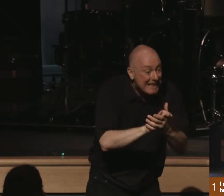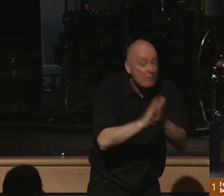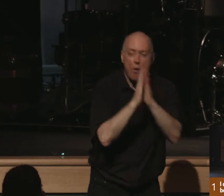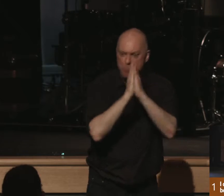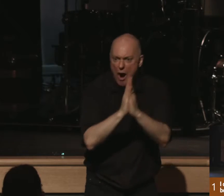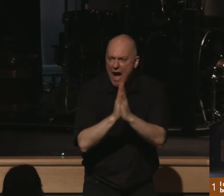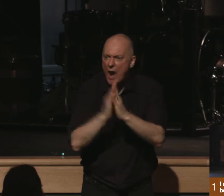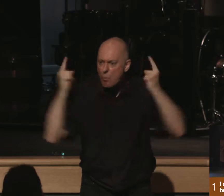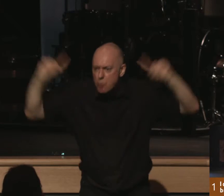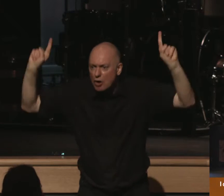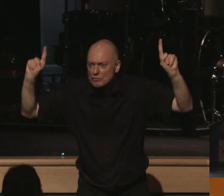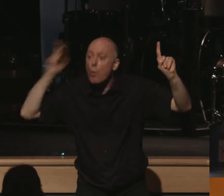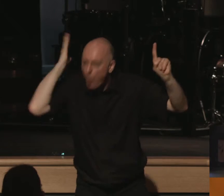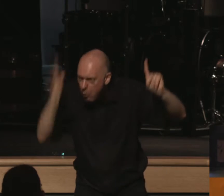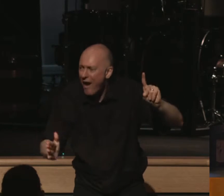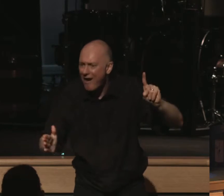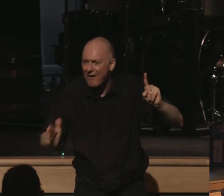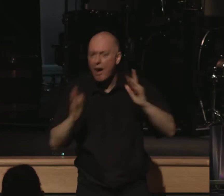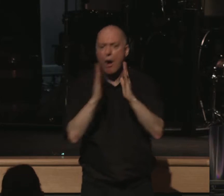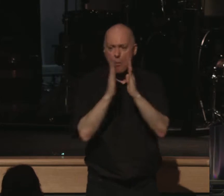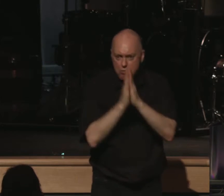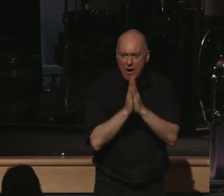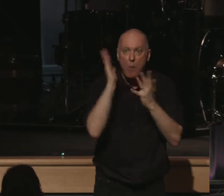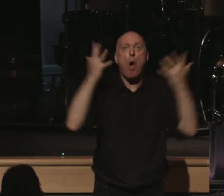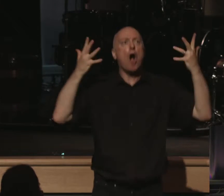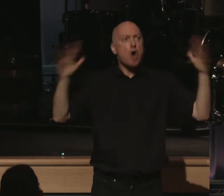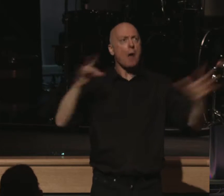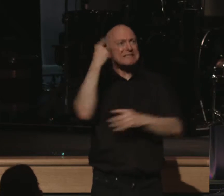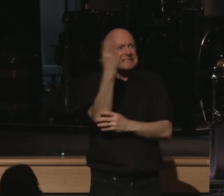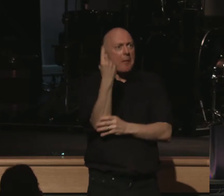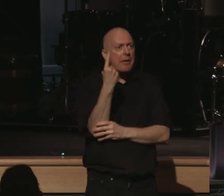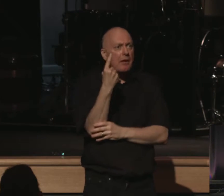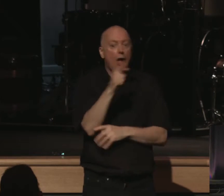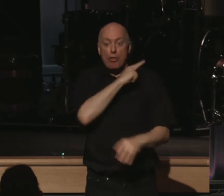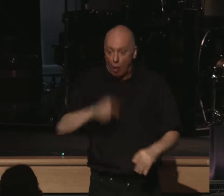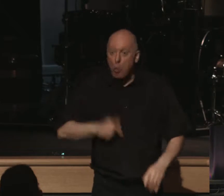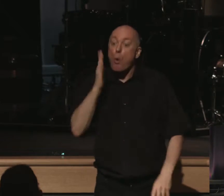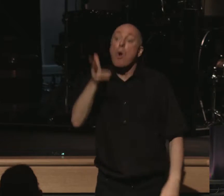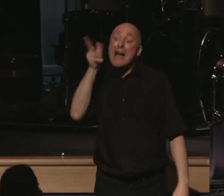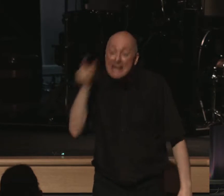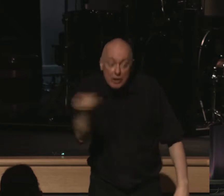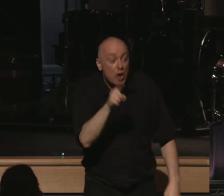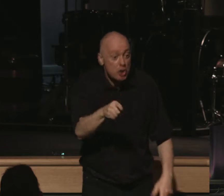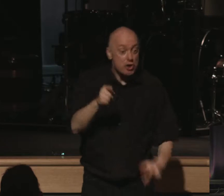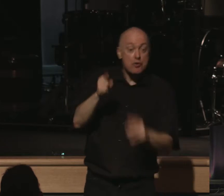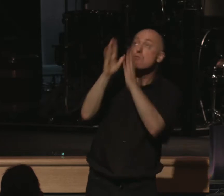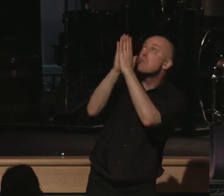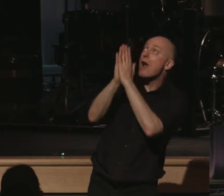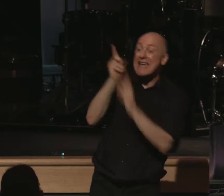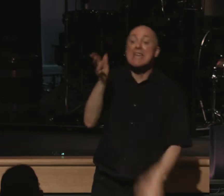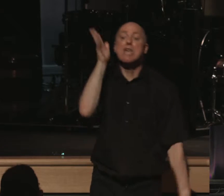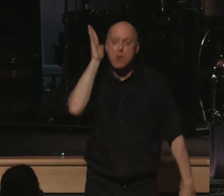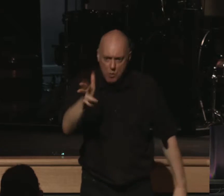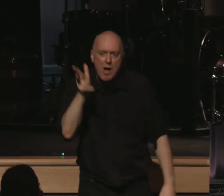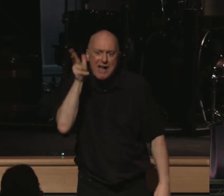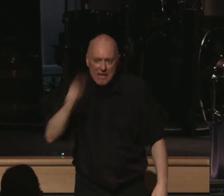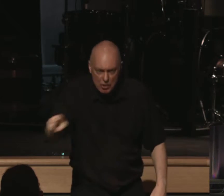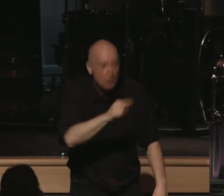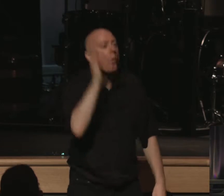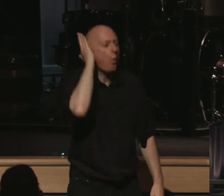prayer works. That prayer accomplishes something. That the Lord hears you when you call because it's true. You believe this.